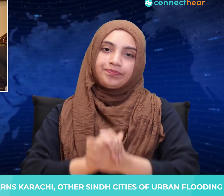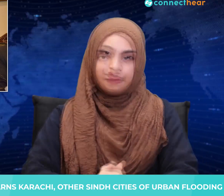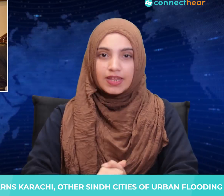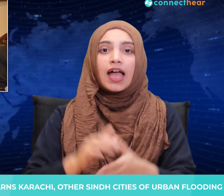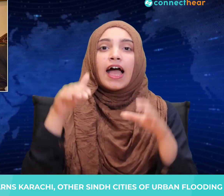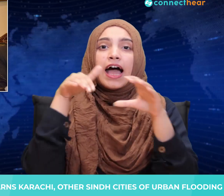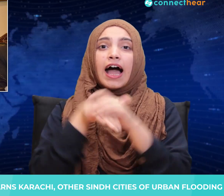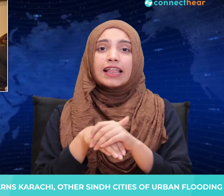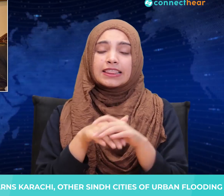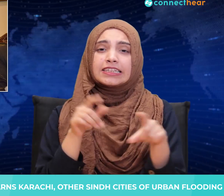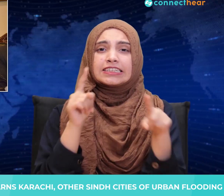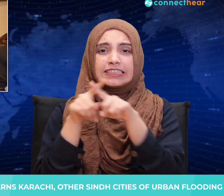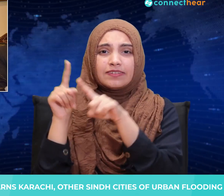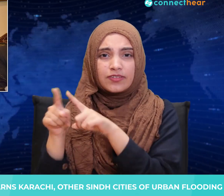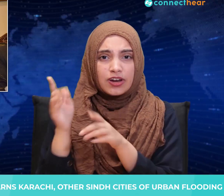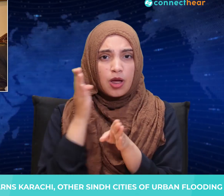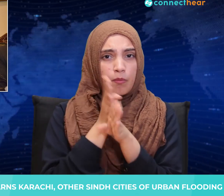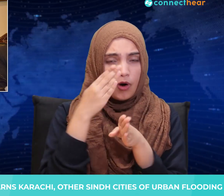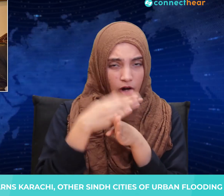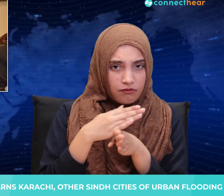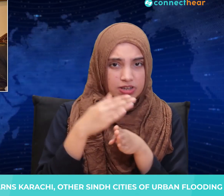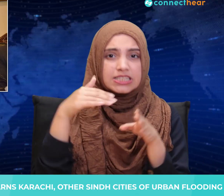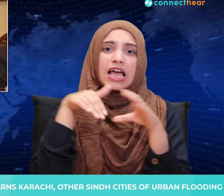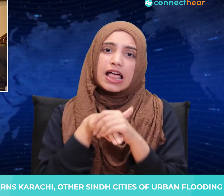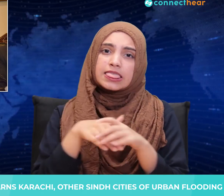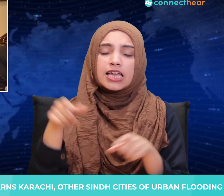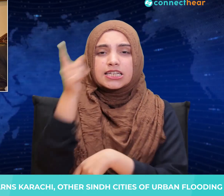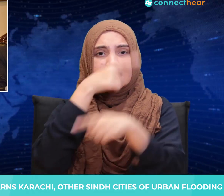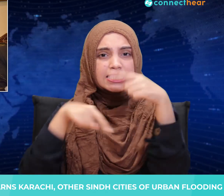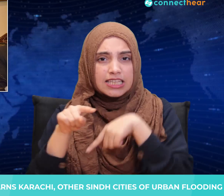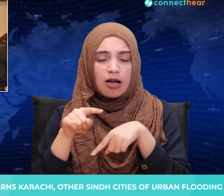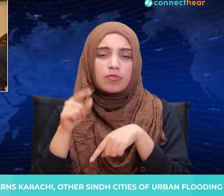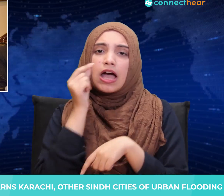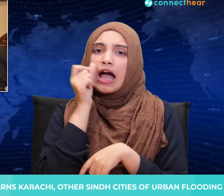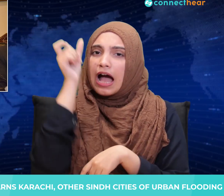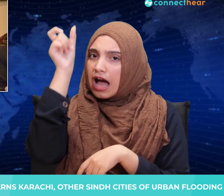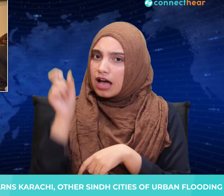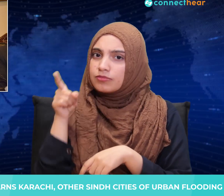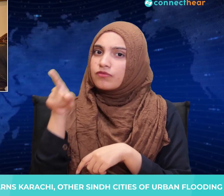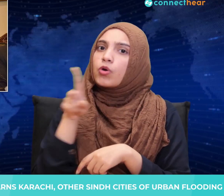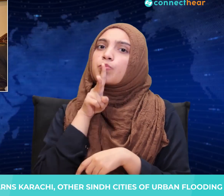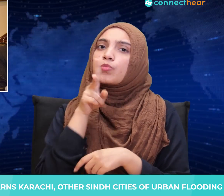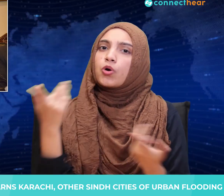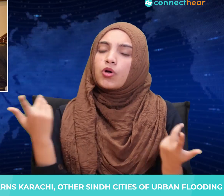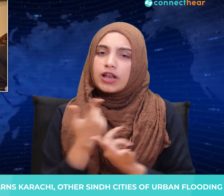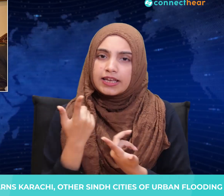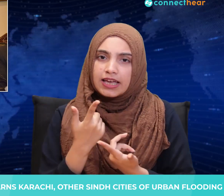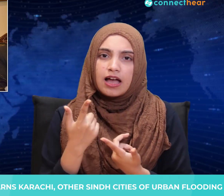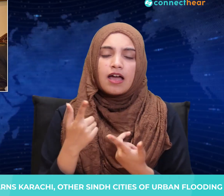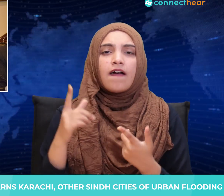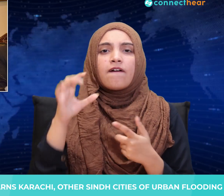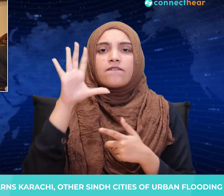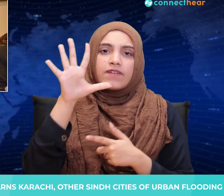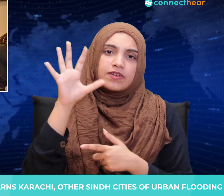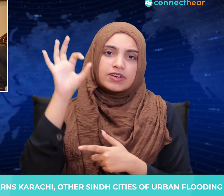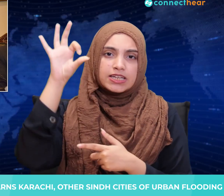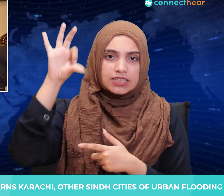vaccine. Giving the province-wise breakup in his tweets, Umar said 69% of Islamabad's